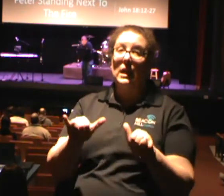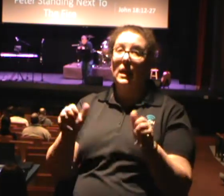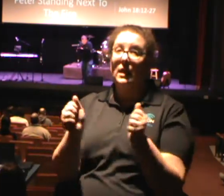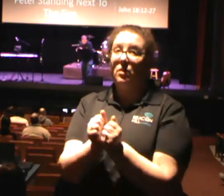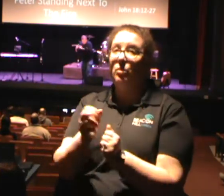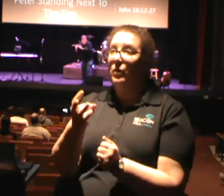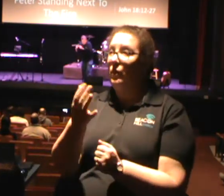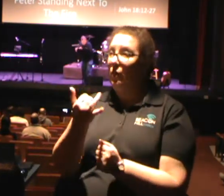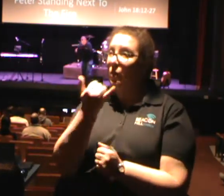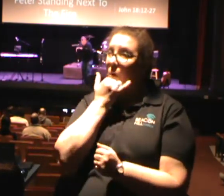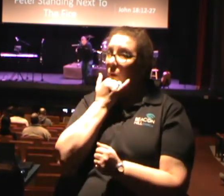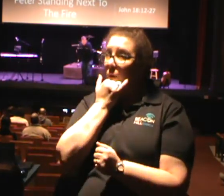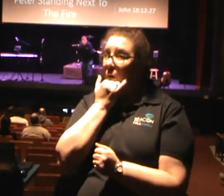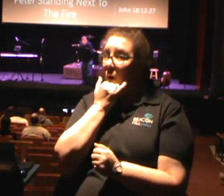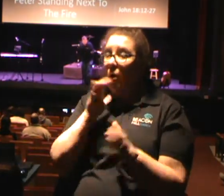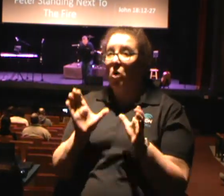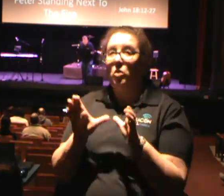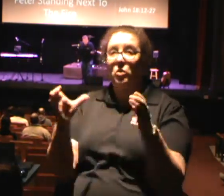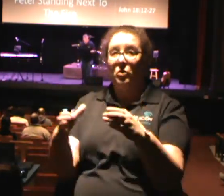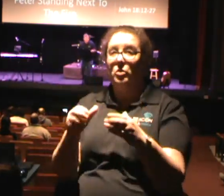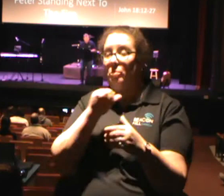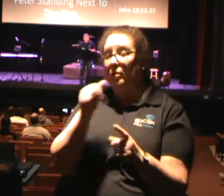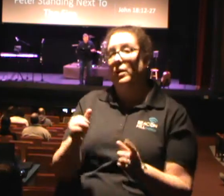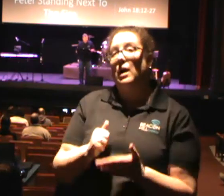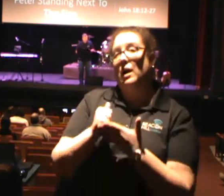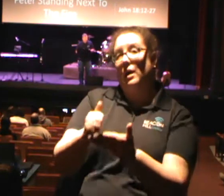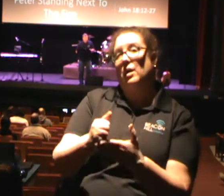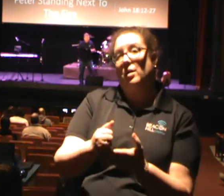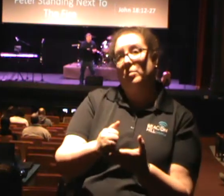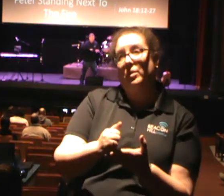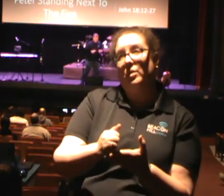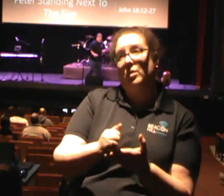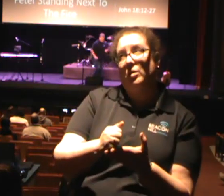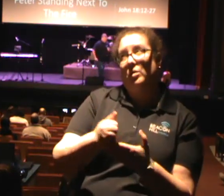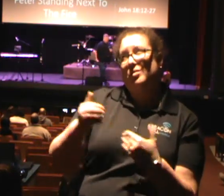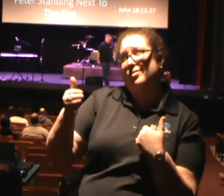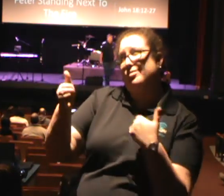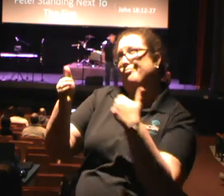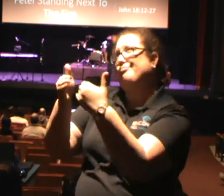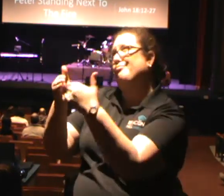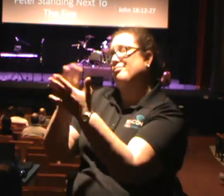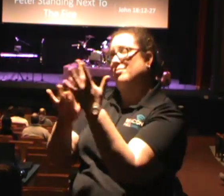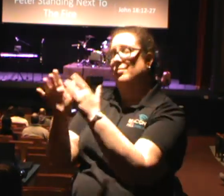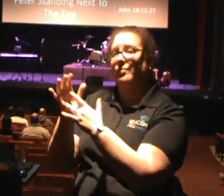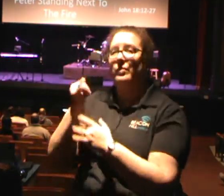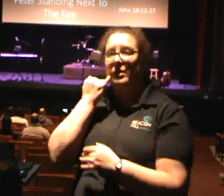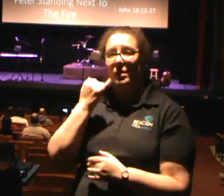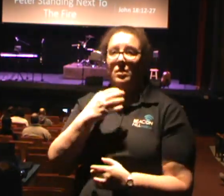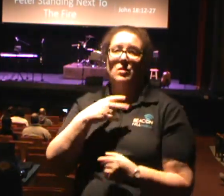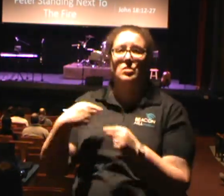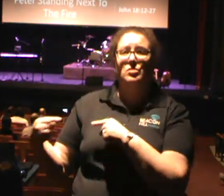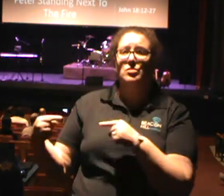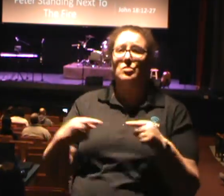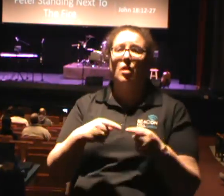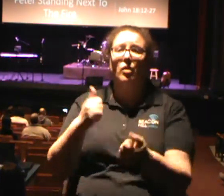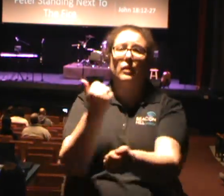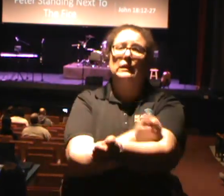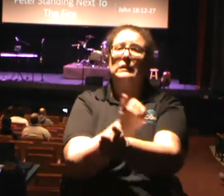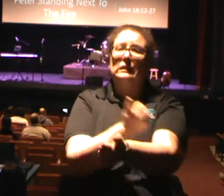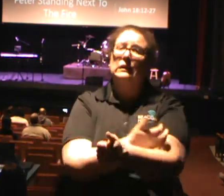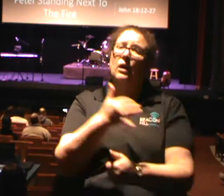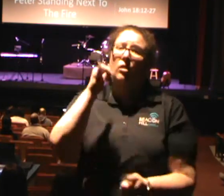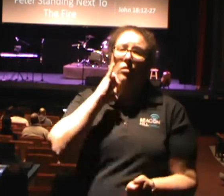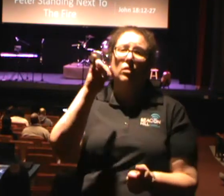crowd is not going to help you draw closer to Jesus. Do you get that this morning? If you're struggling with heroin, if you're struggling with